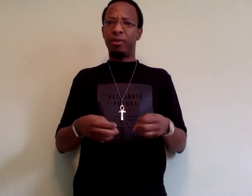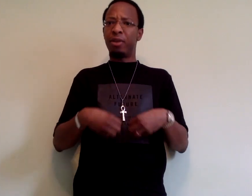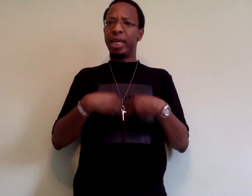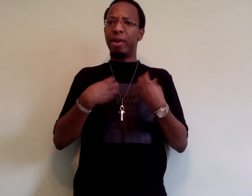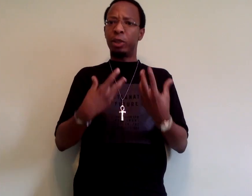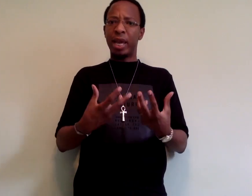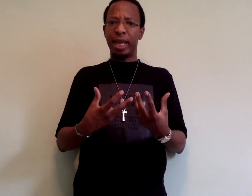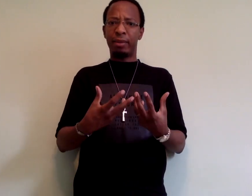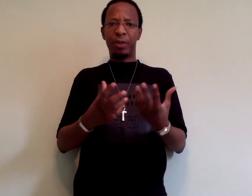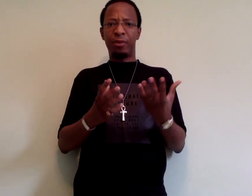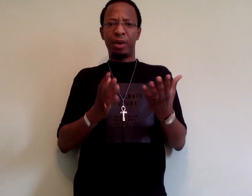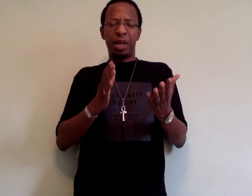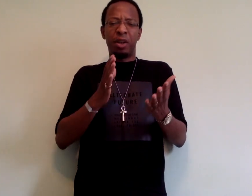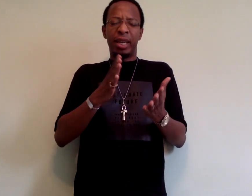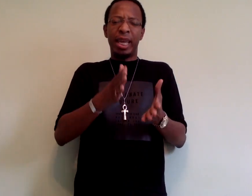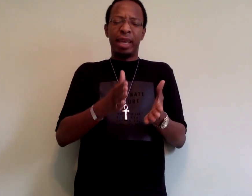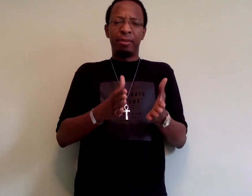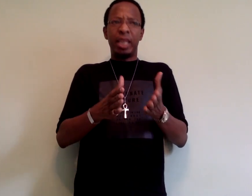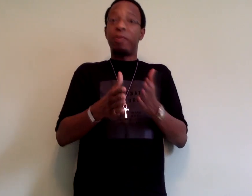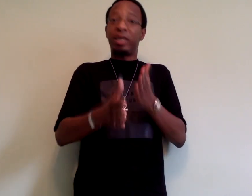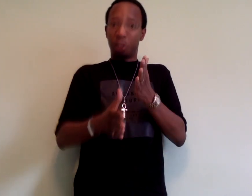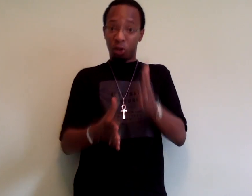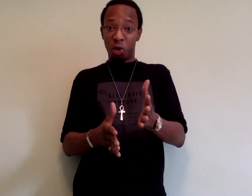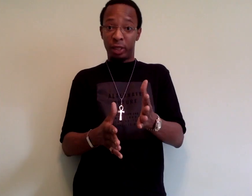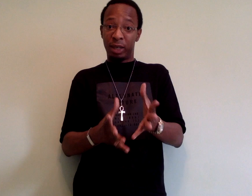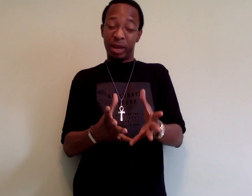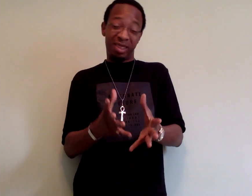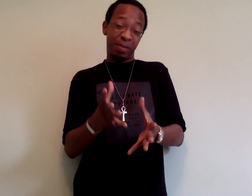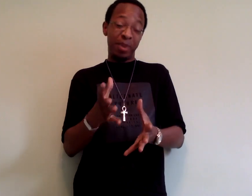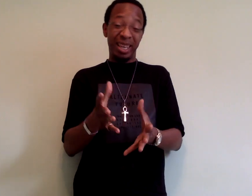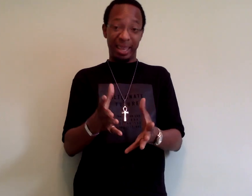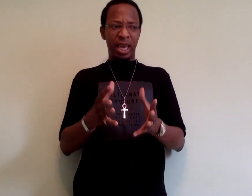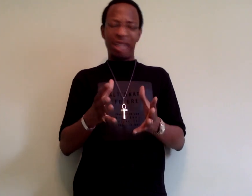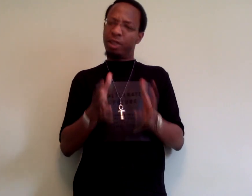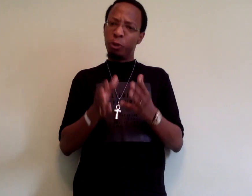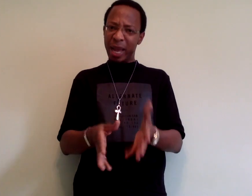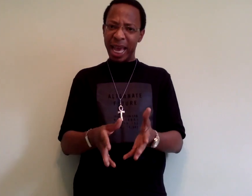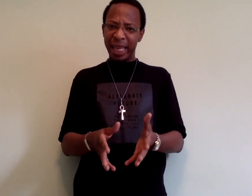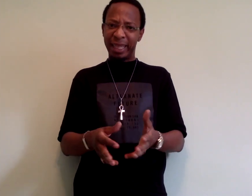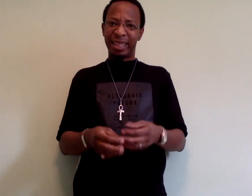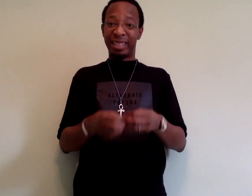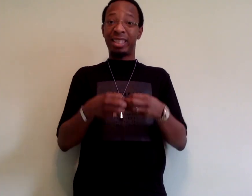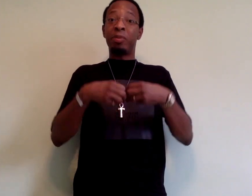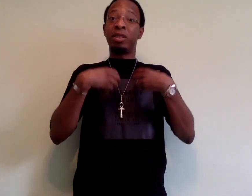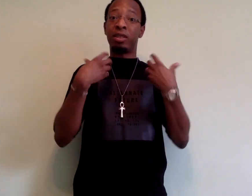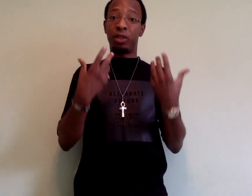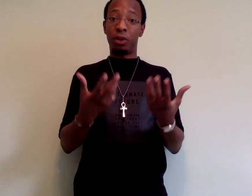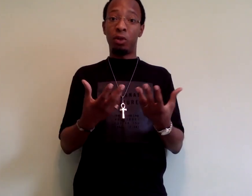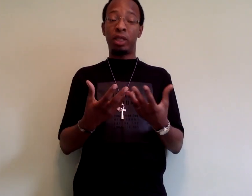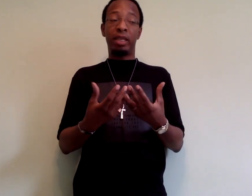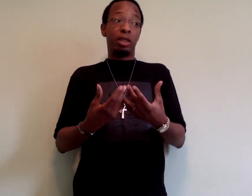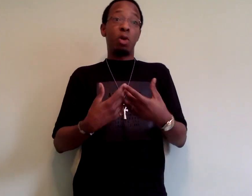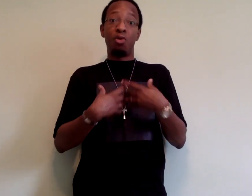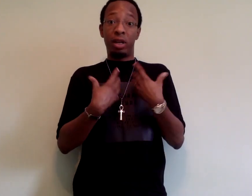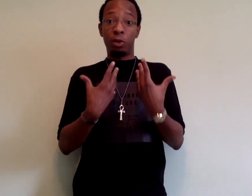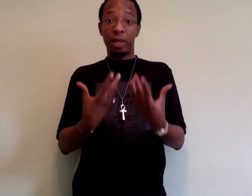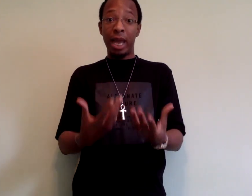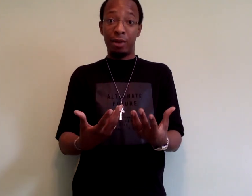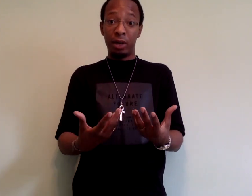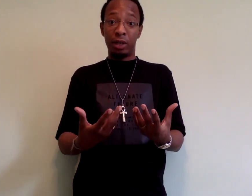very charismatic, very good at getting his message across in a way that's appealing. It's too bad that the substance of his views is so riddled with errors